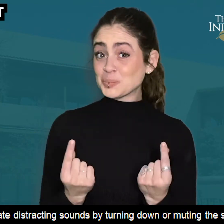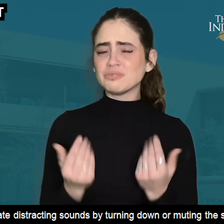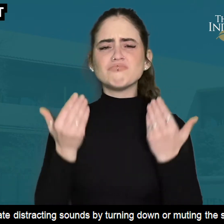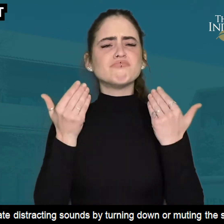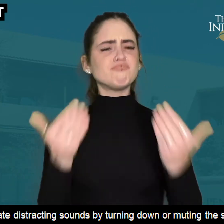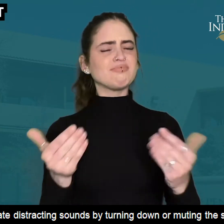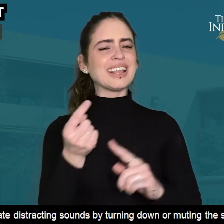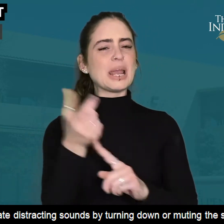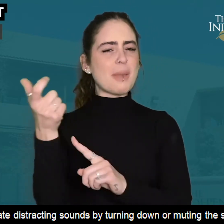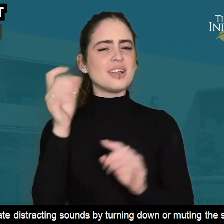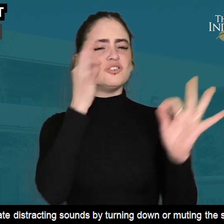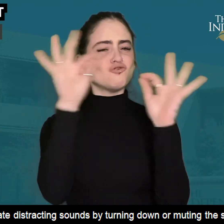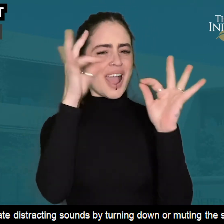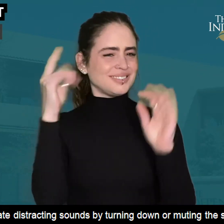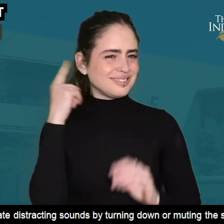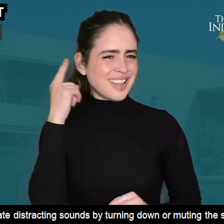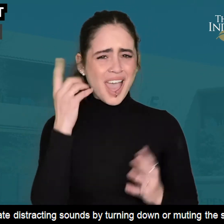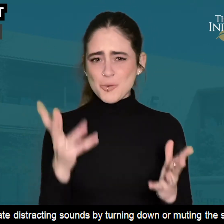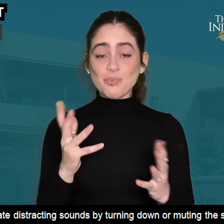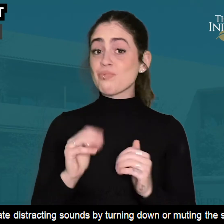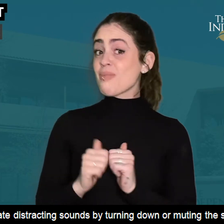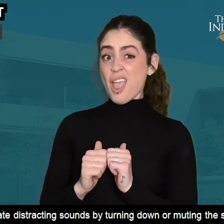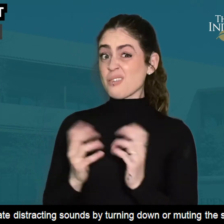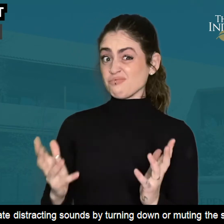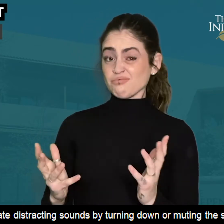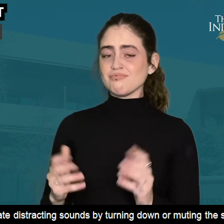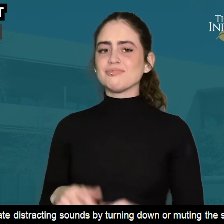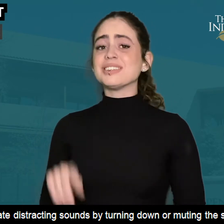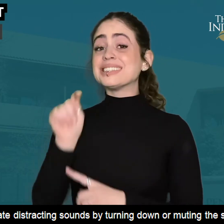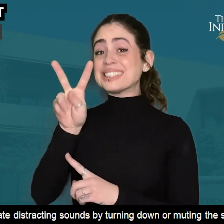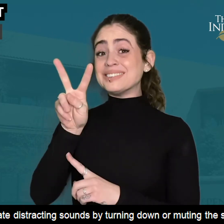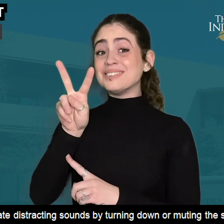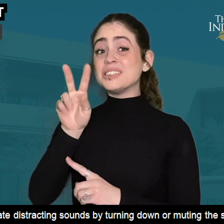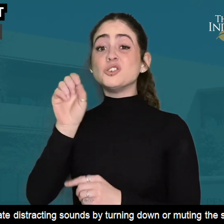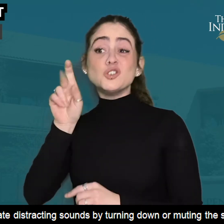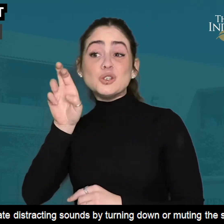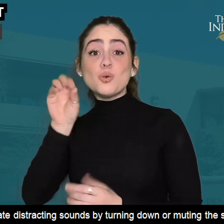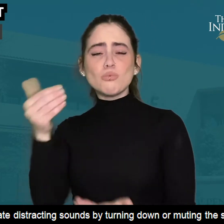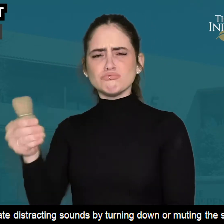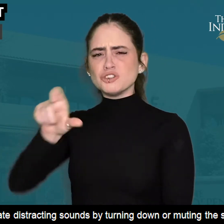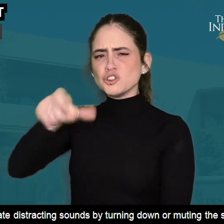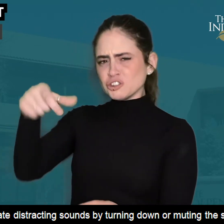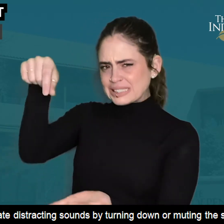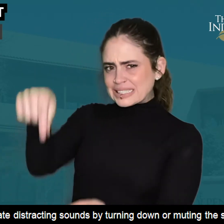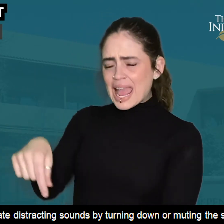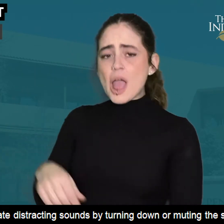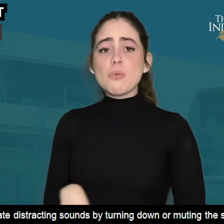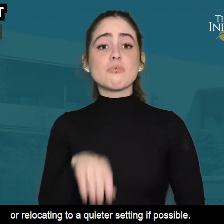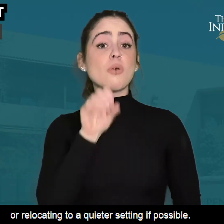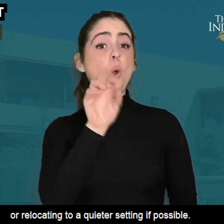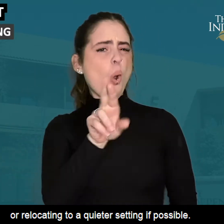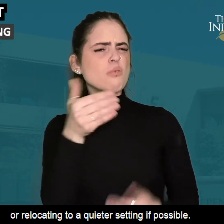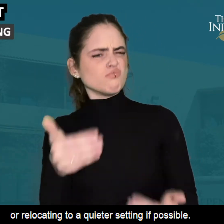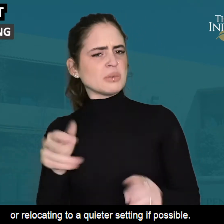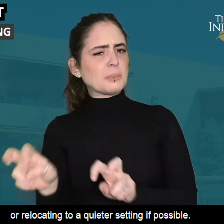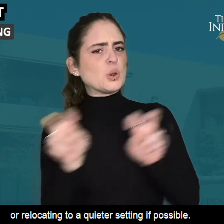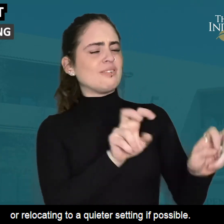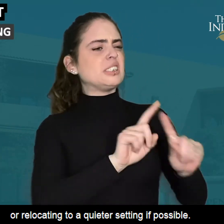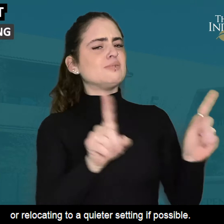Do try to eliminate distracting sounds by turning down or muting stereos or TVs. Or